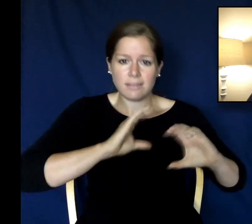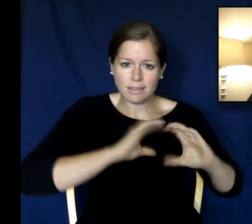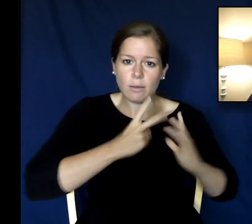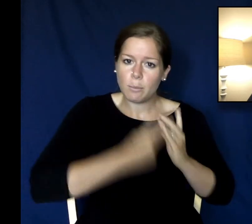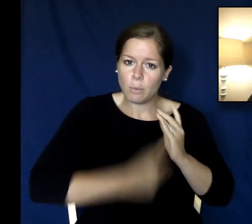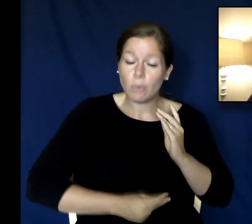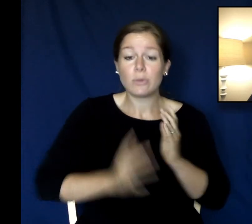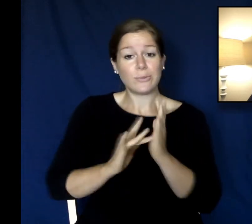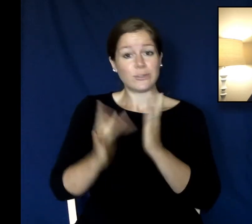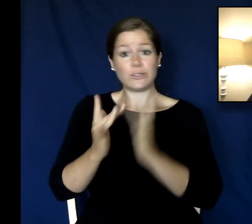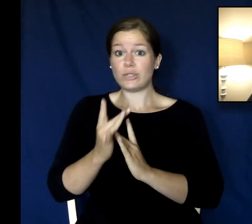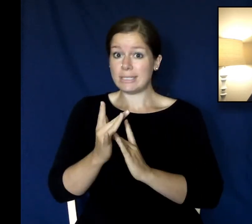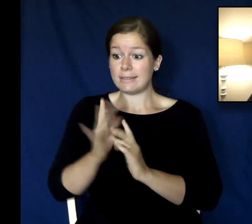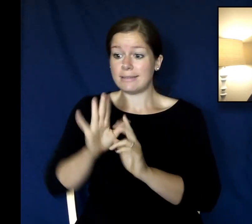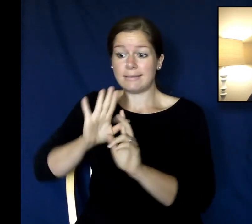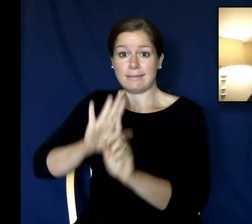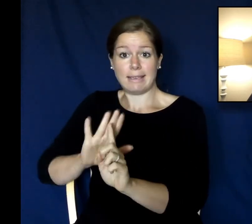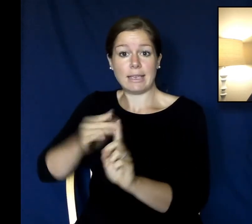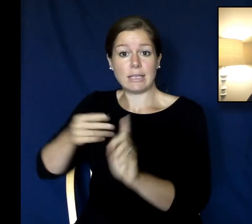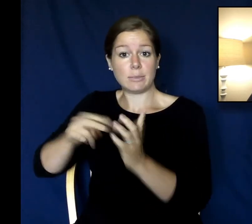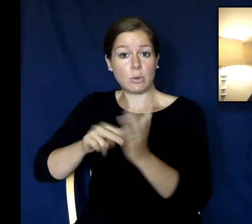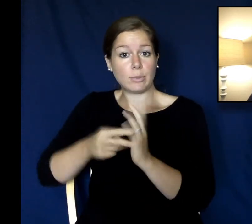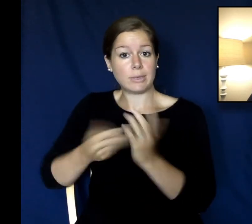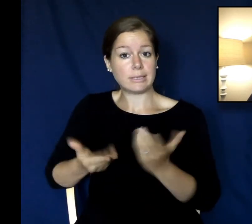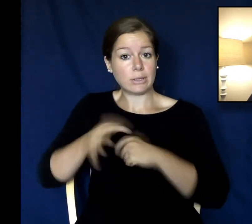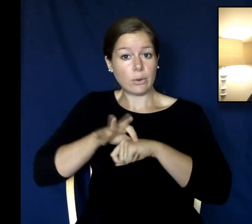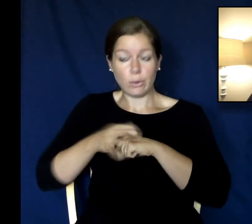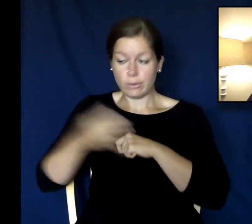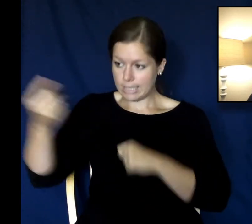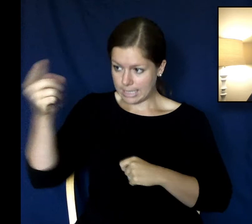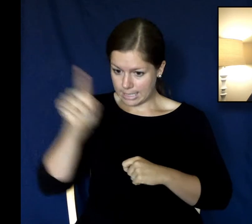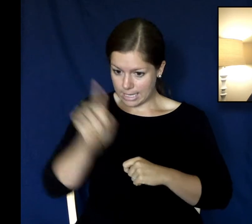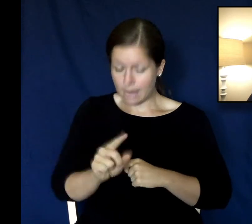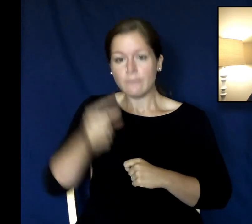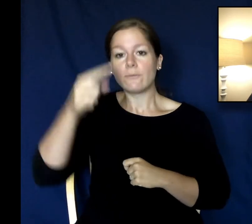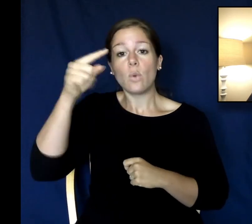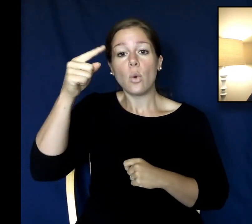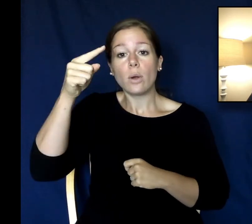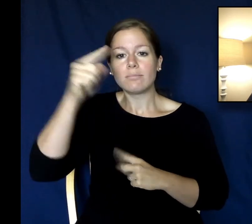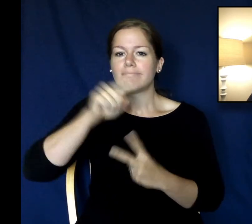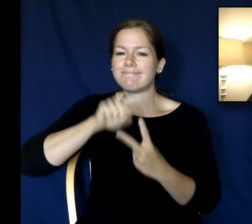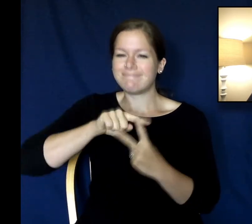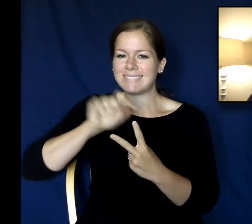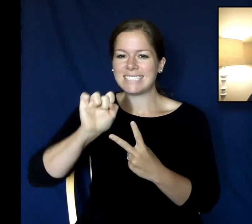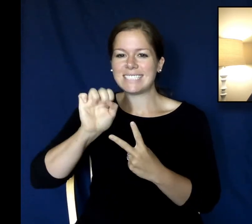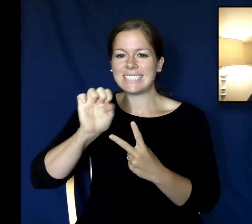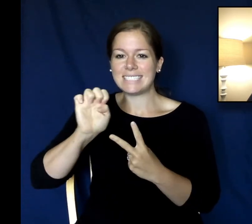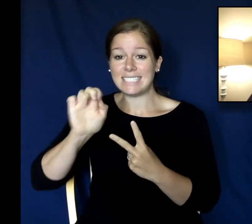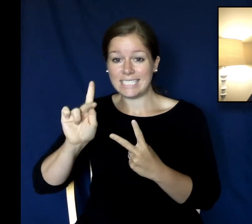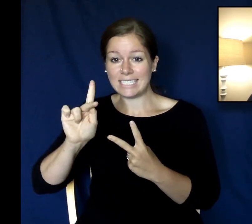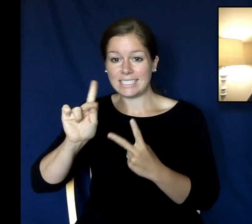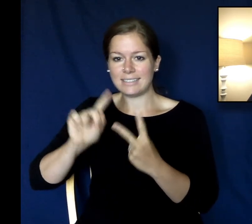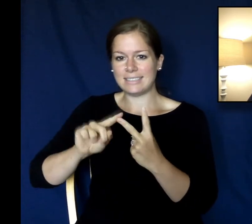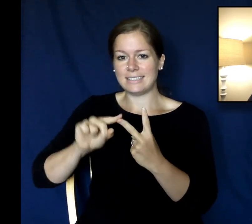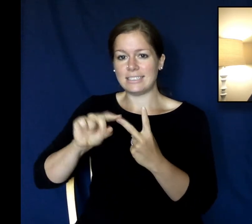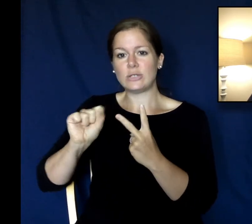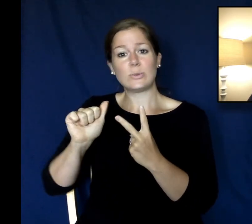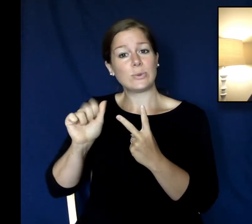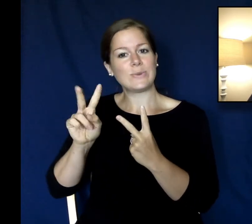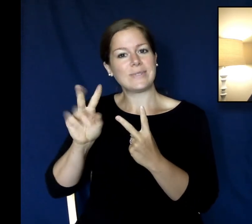he came to seek and he came to save save and uh it really is a part of God's ongoing story